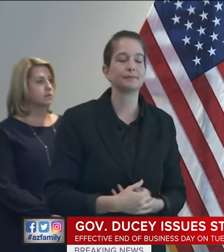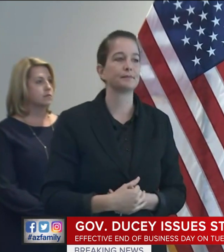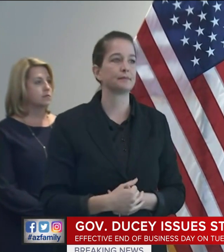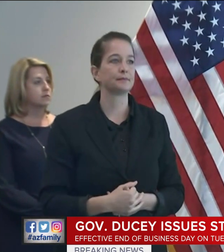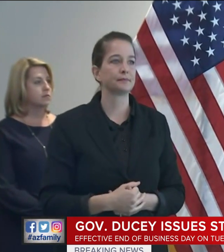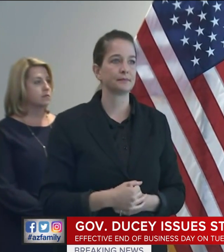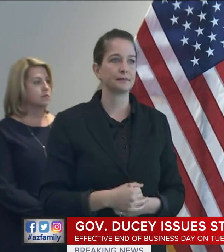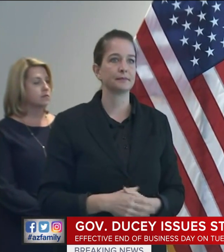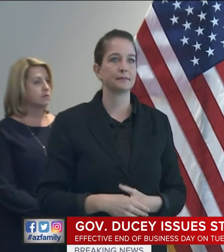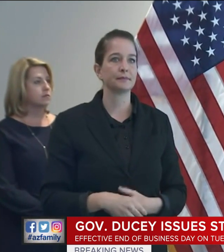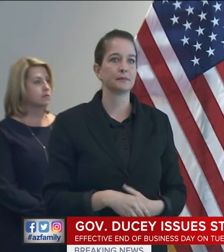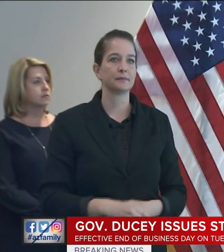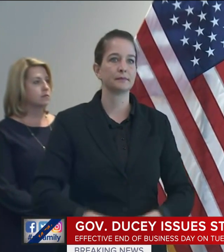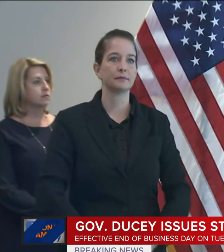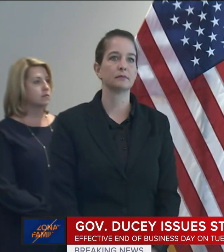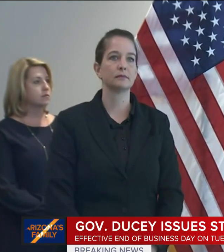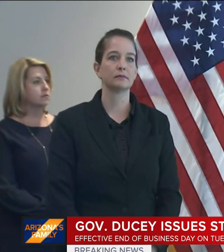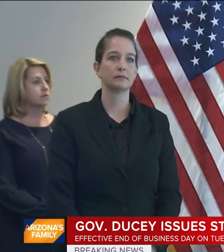Deborah, go ahead.